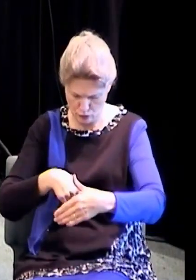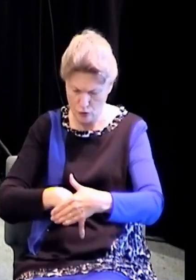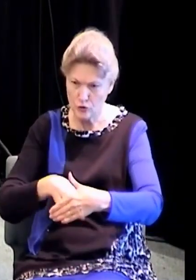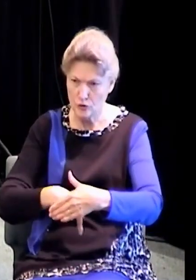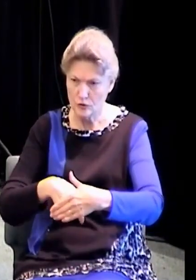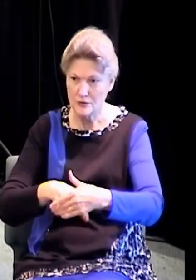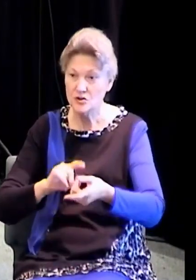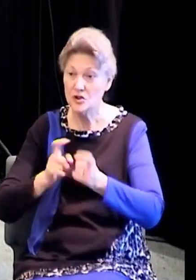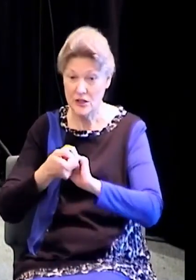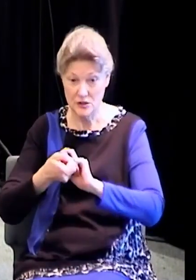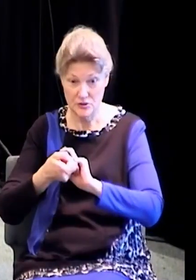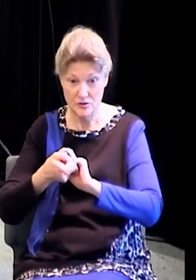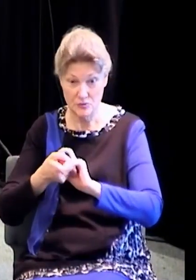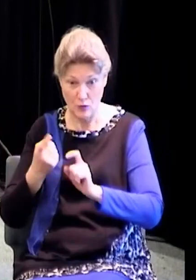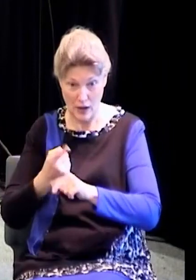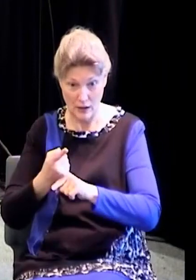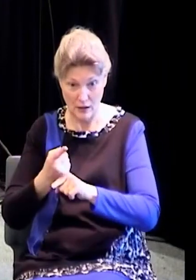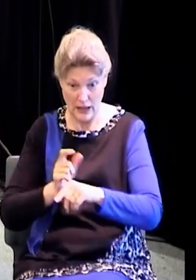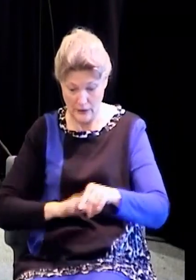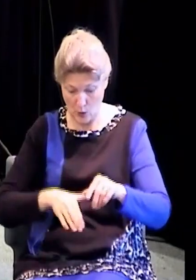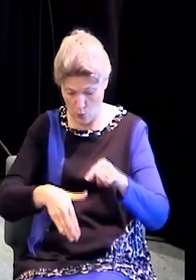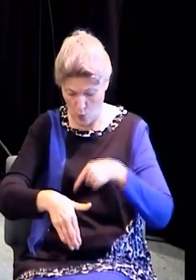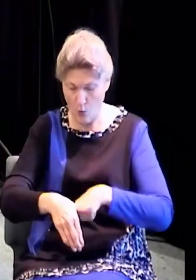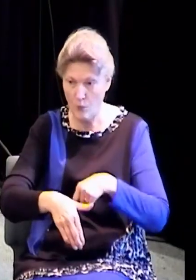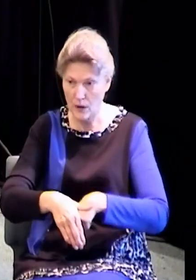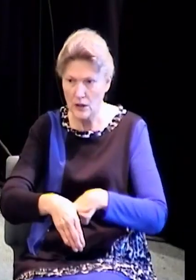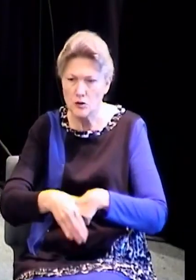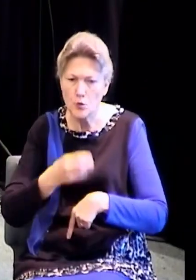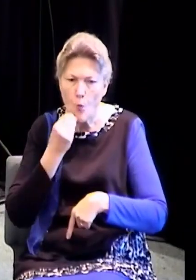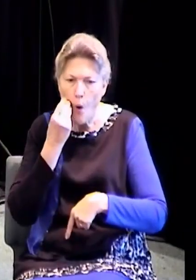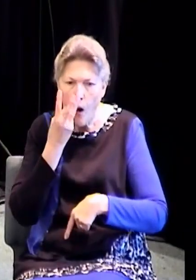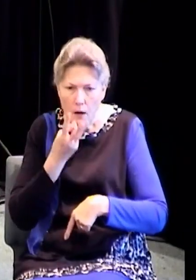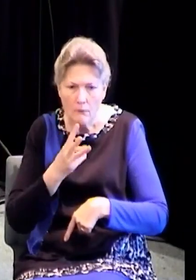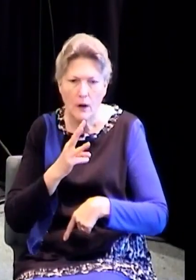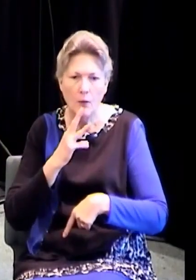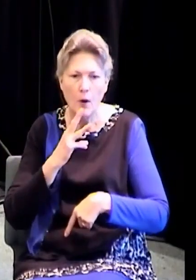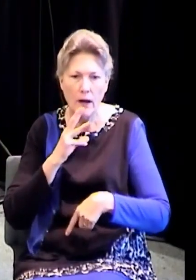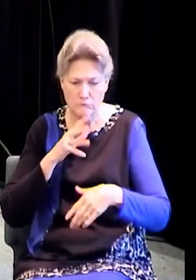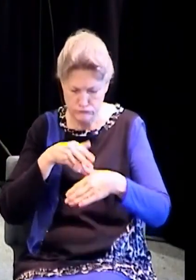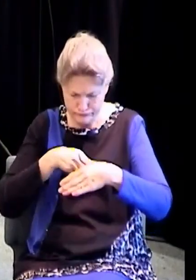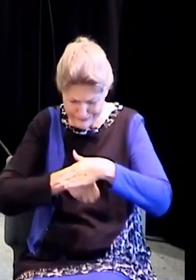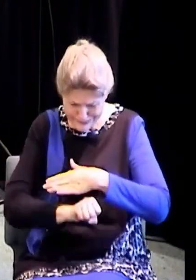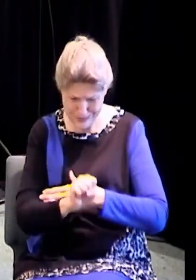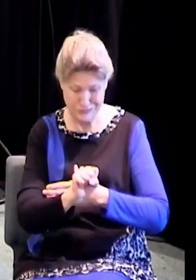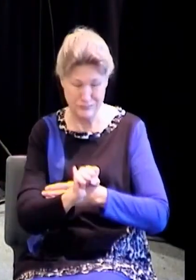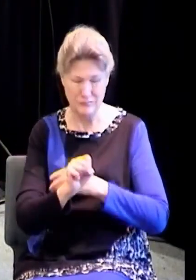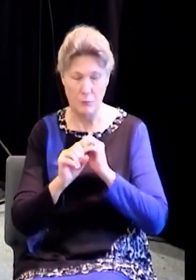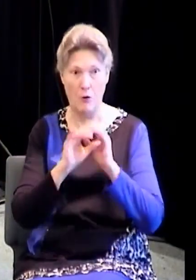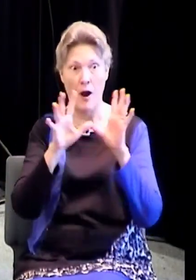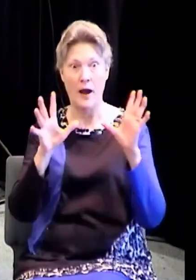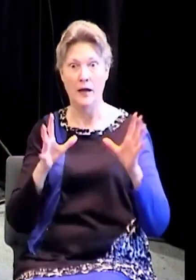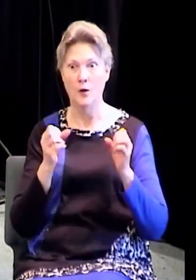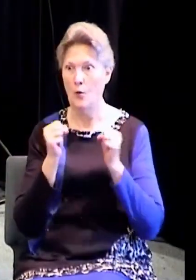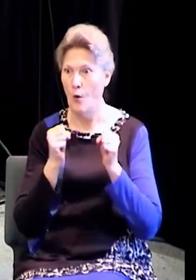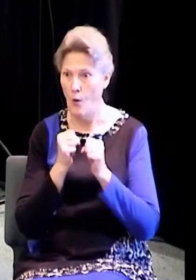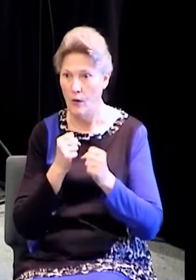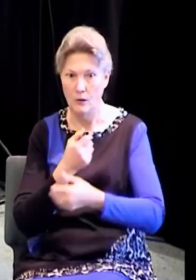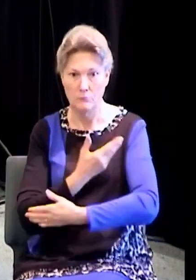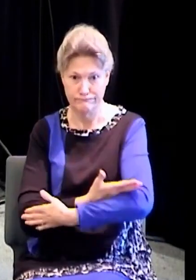changes from the day before they're born to the day after they're born. The